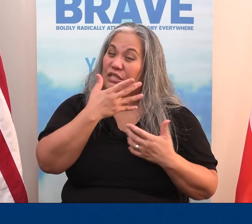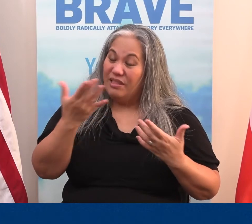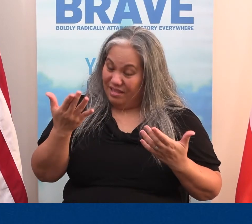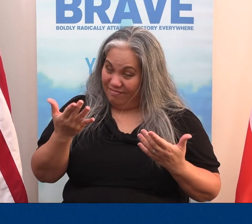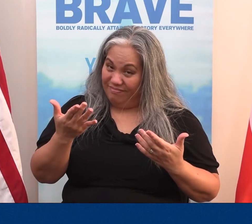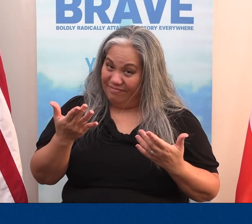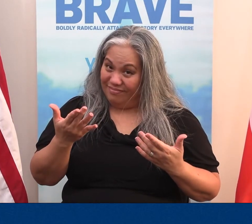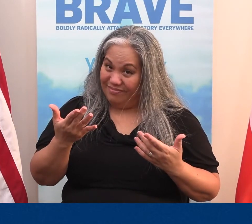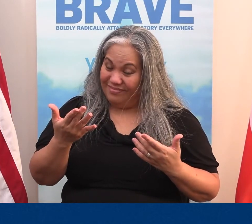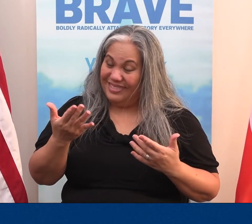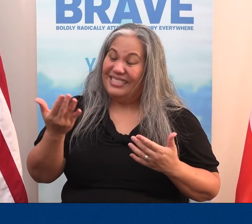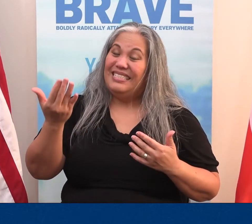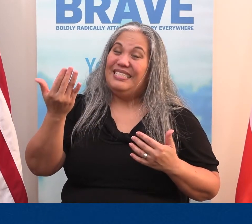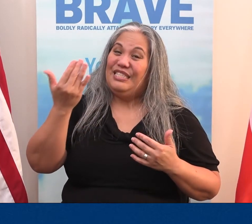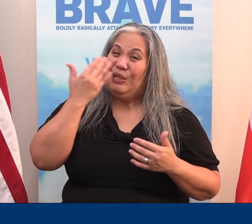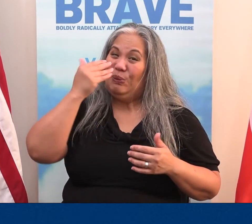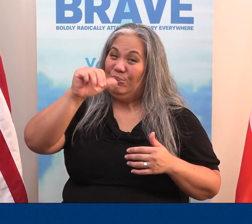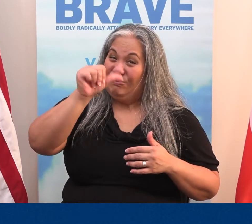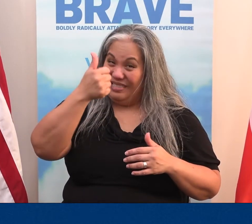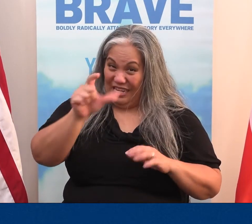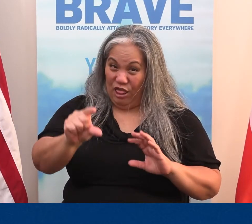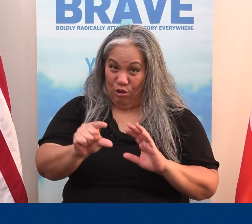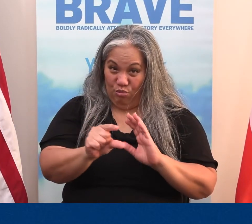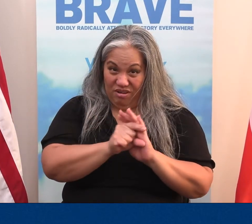Here's the thing. You know, it's 10th grade.